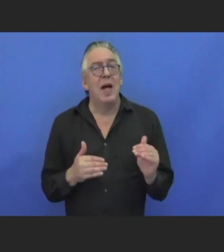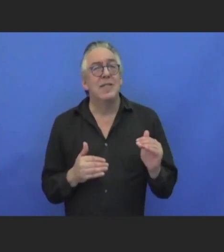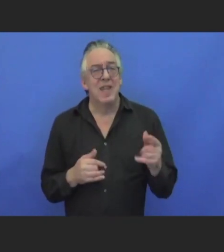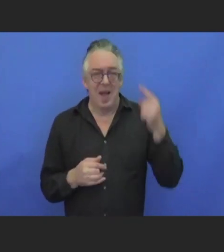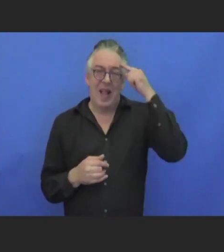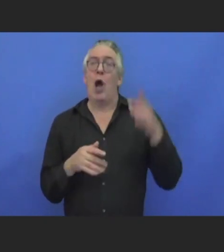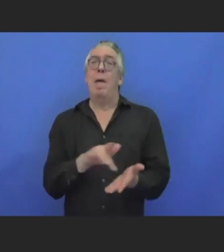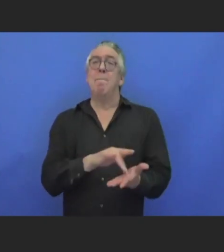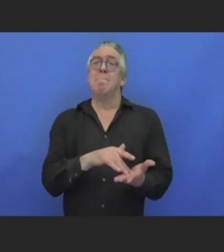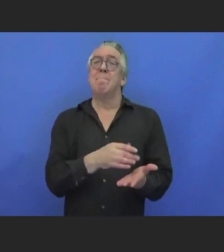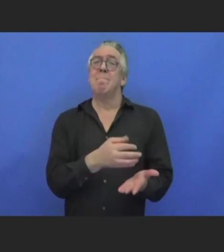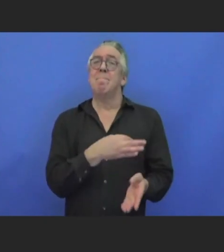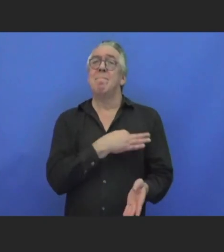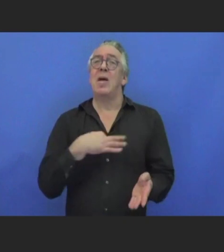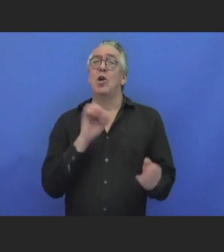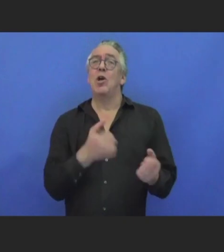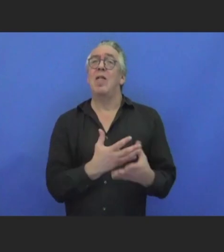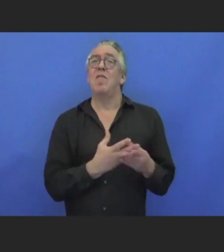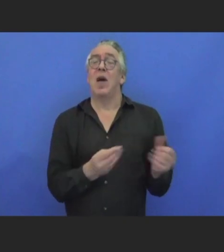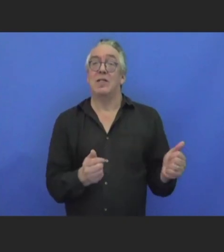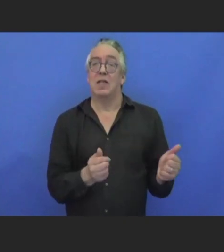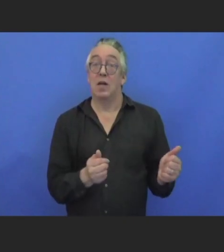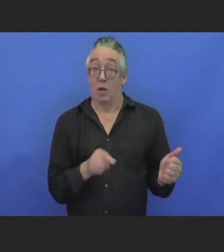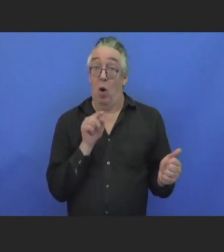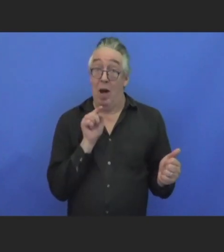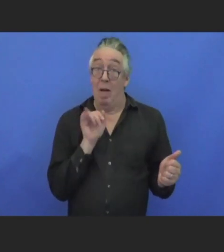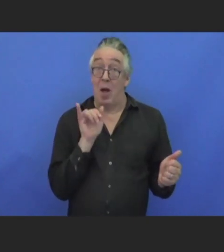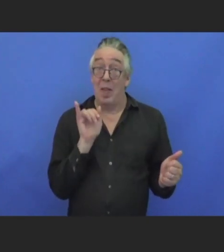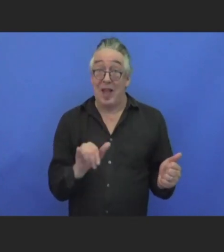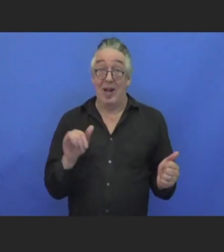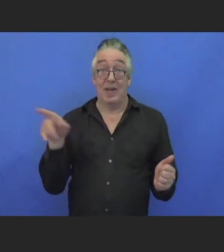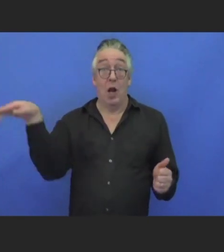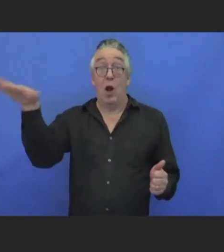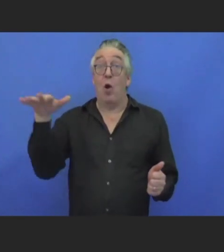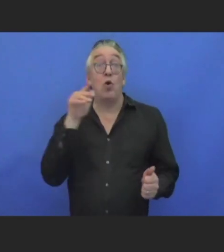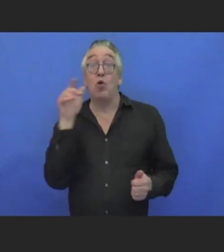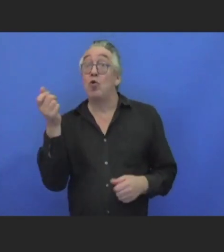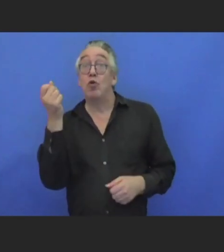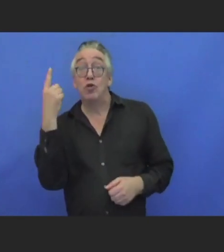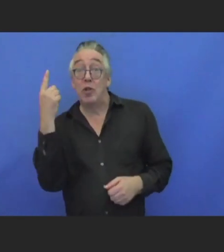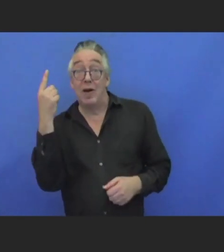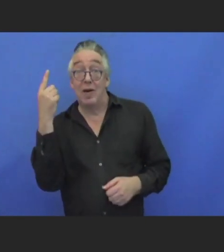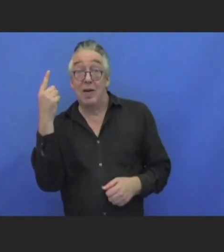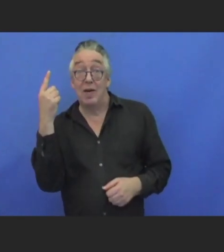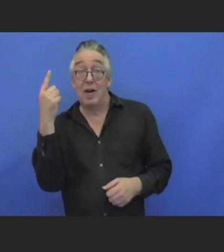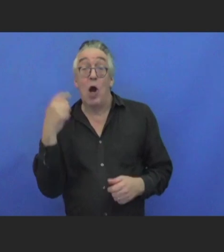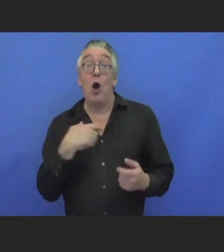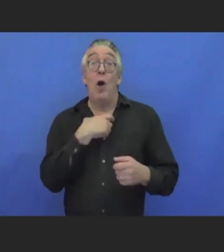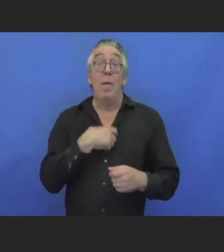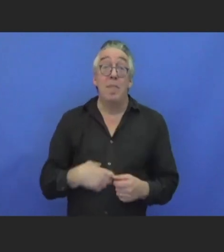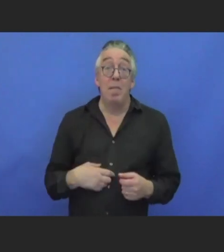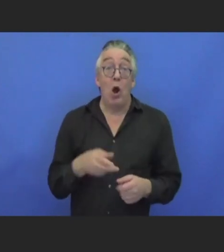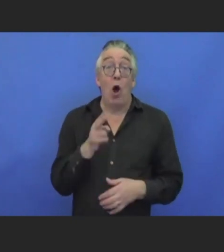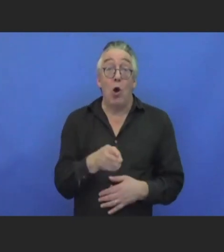an issue of lack of accessibility, lack of understanding that people who are hard of hearing, while, yes,